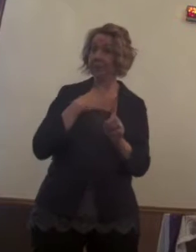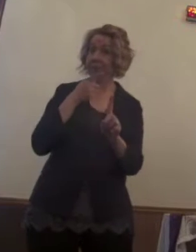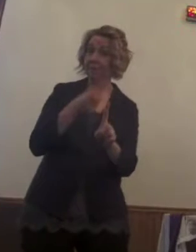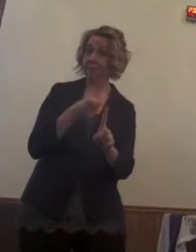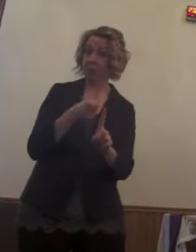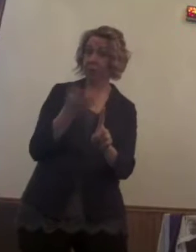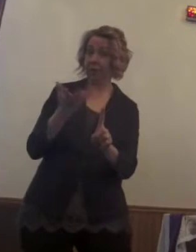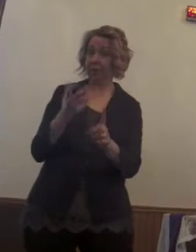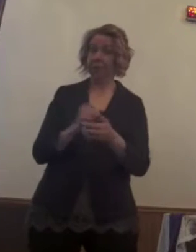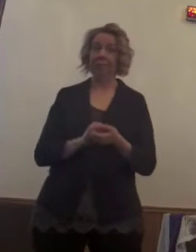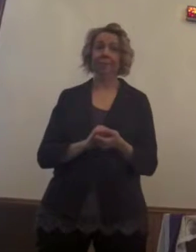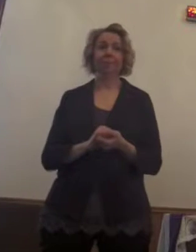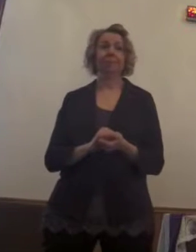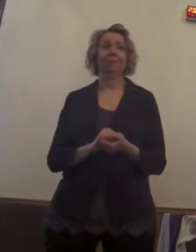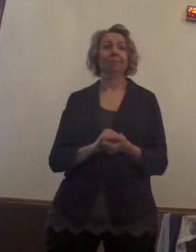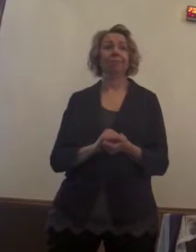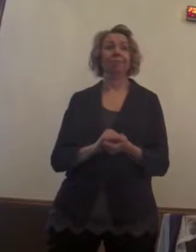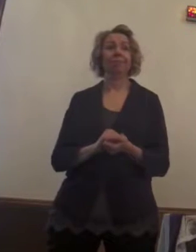that